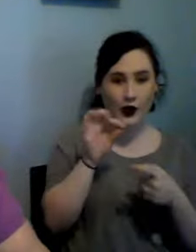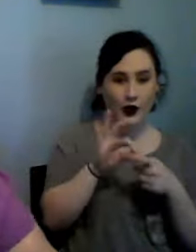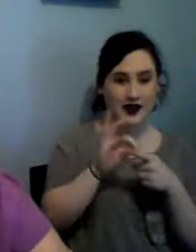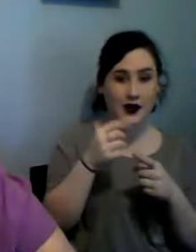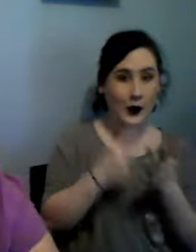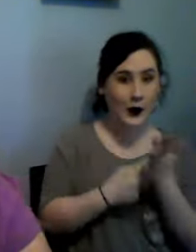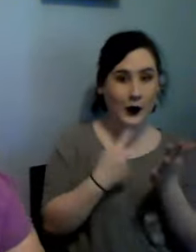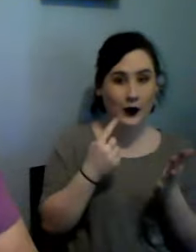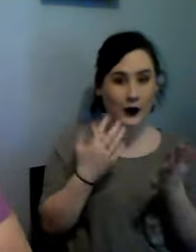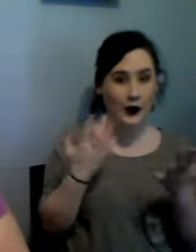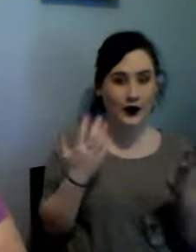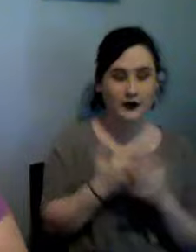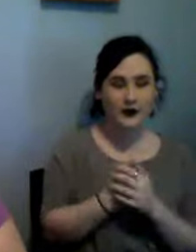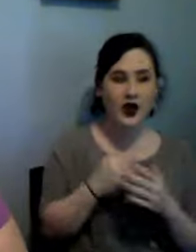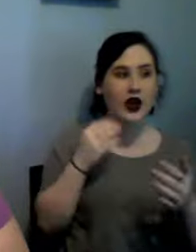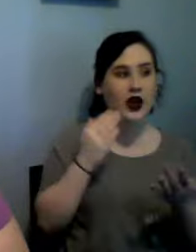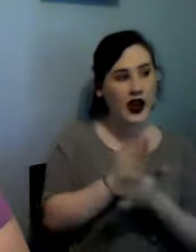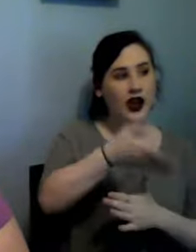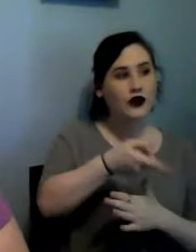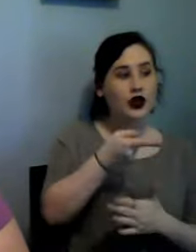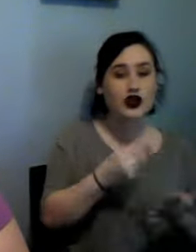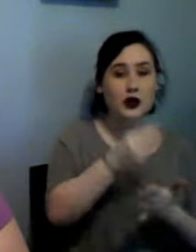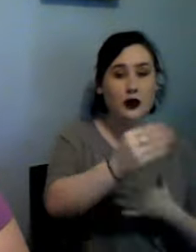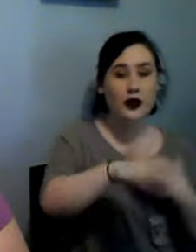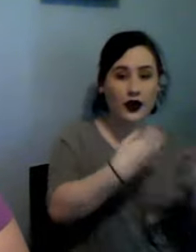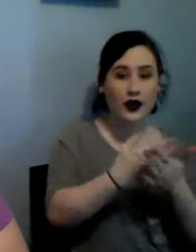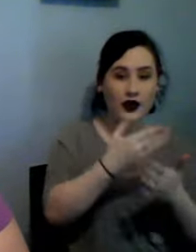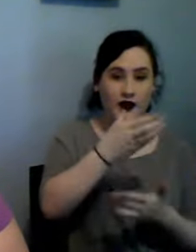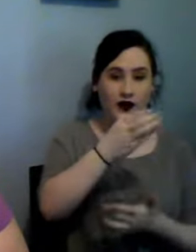so after I purchased all of these charts